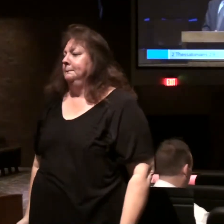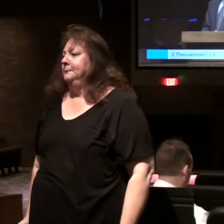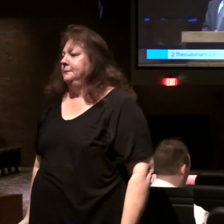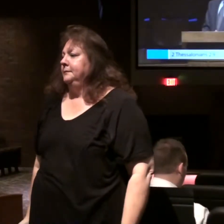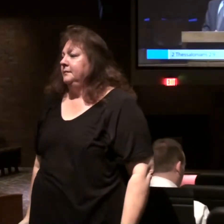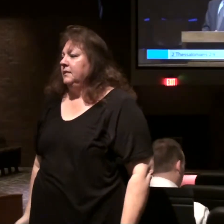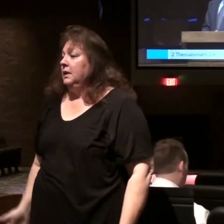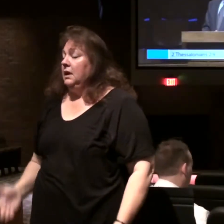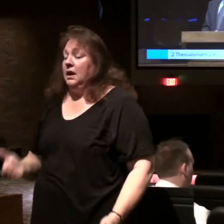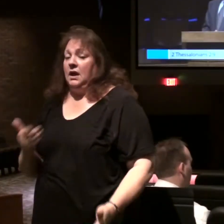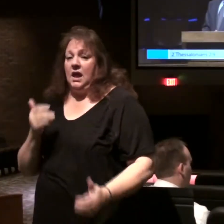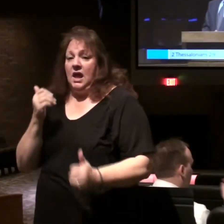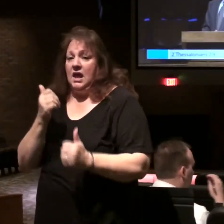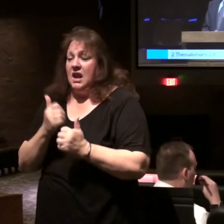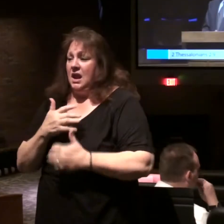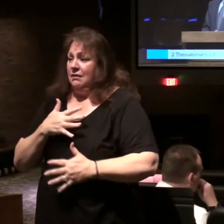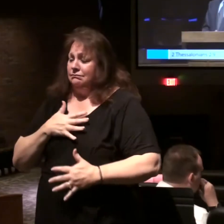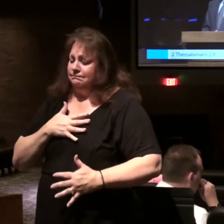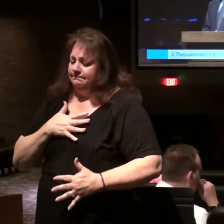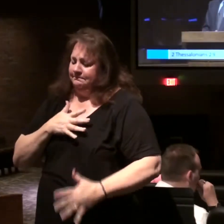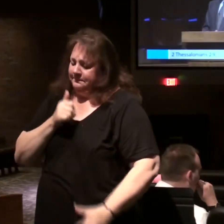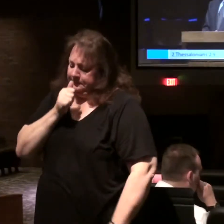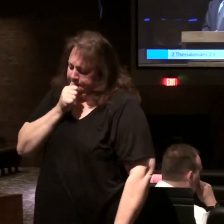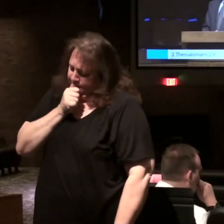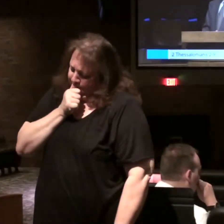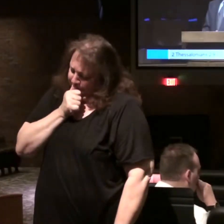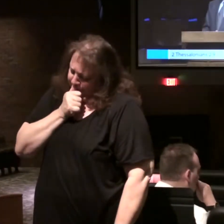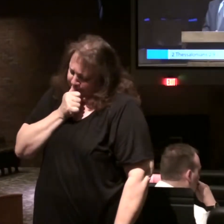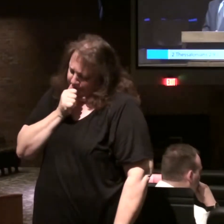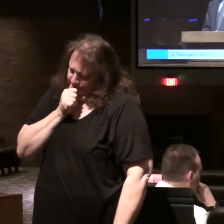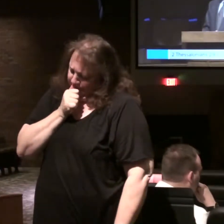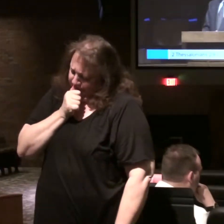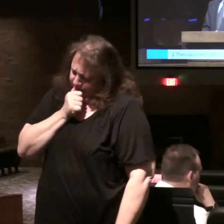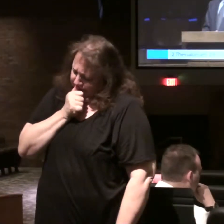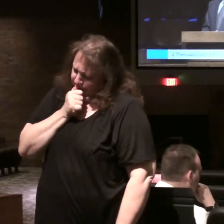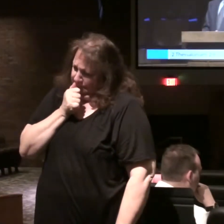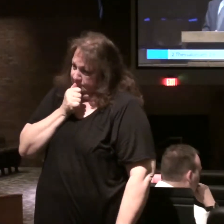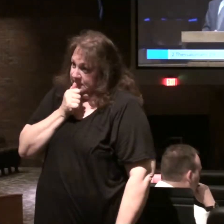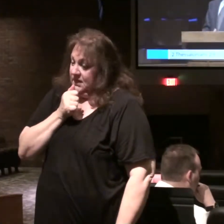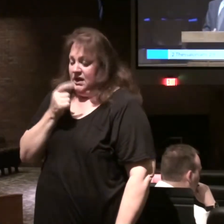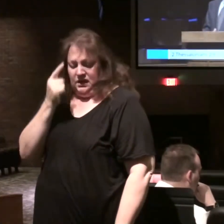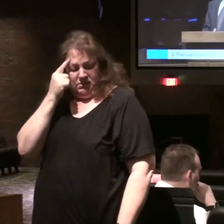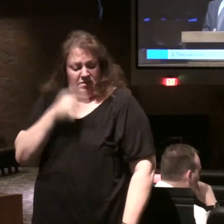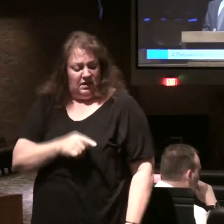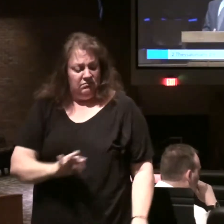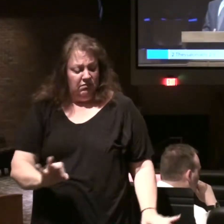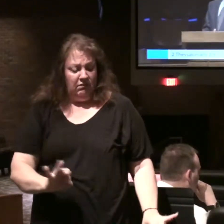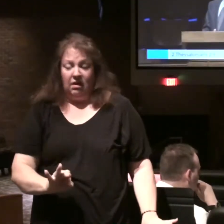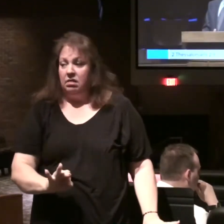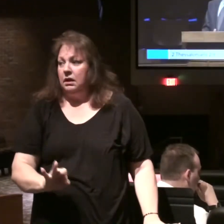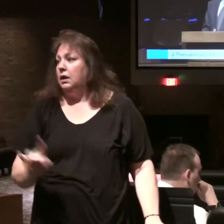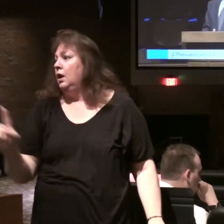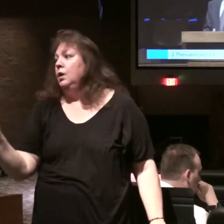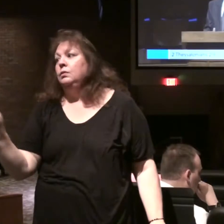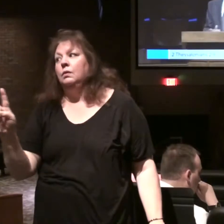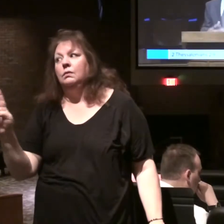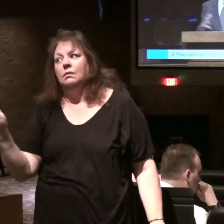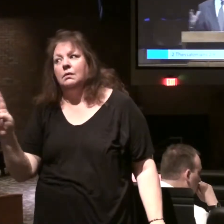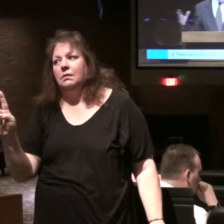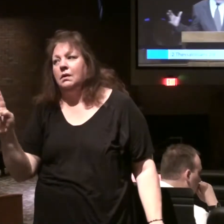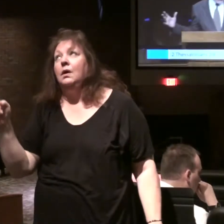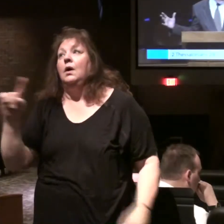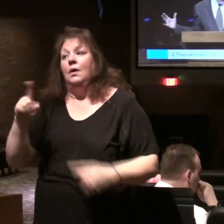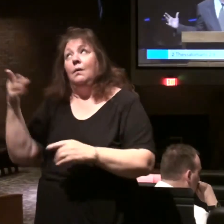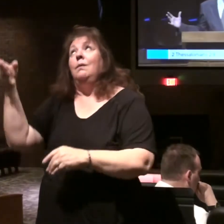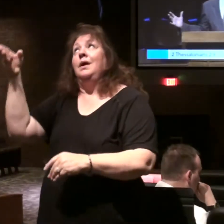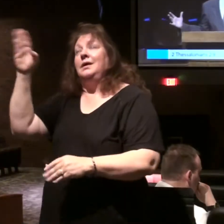and make every breath misery for him don't underestimate the power of the devil and when God